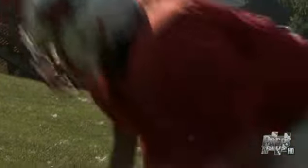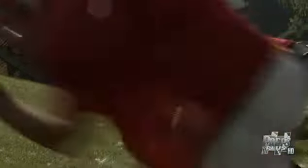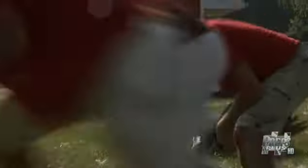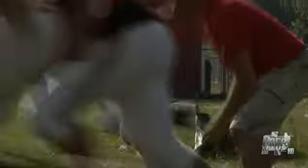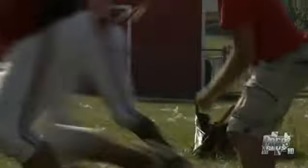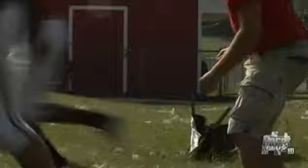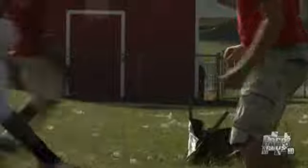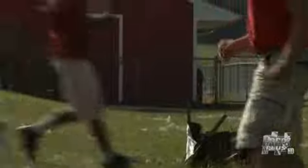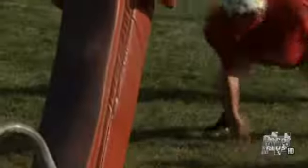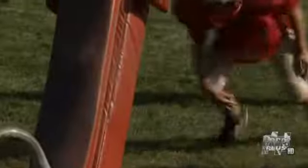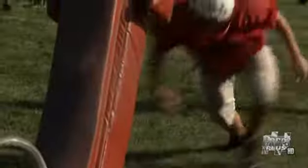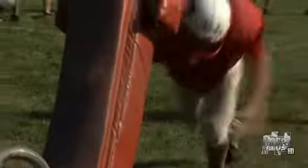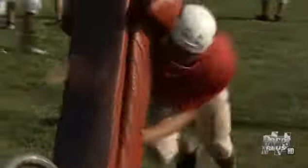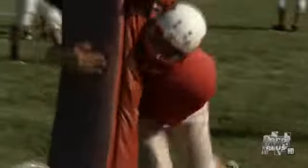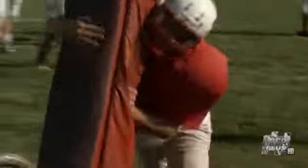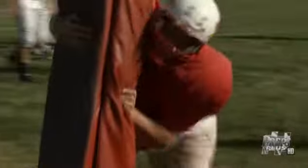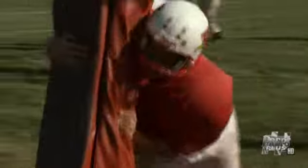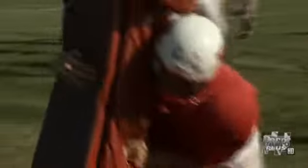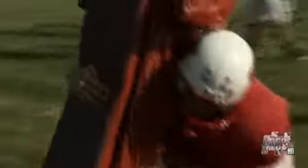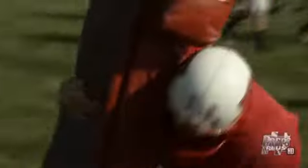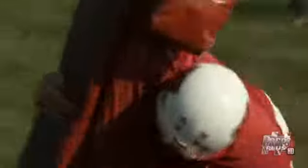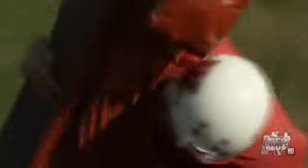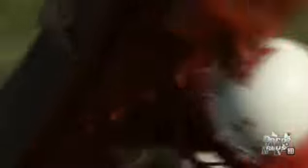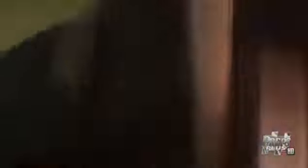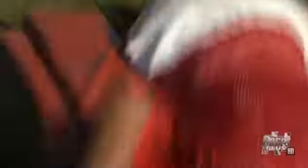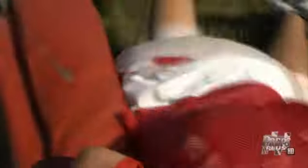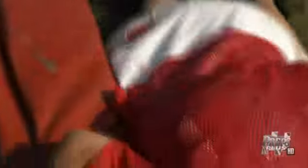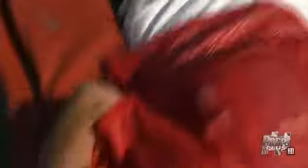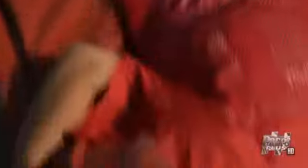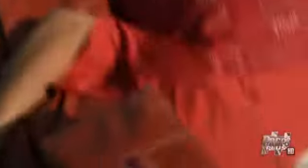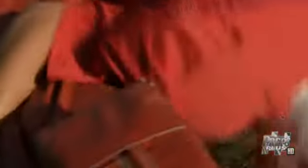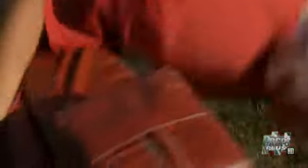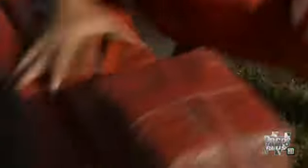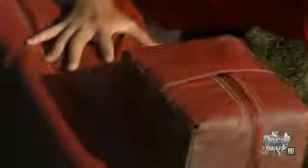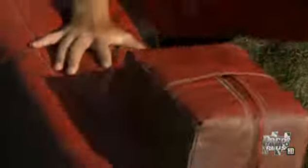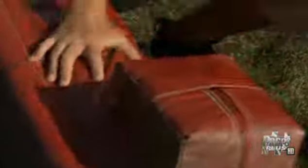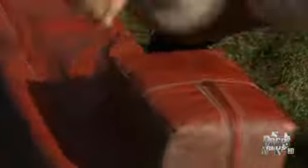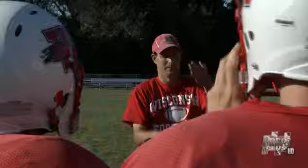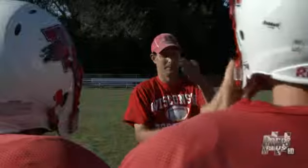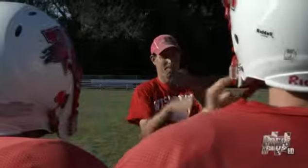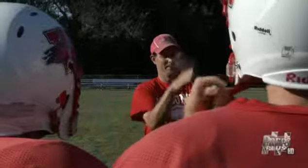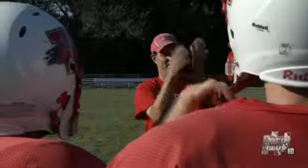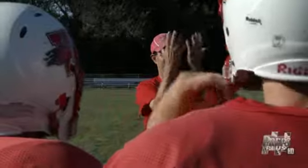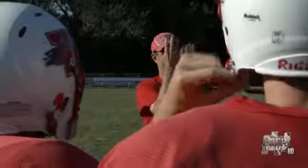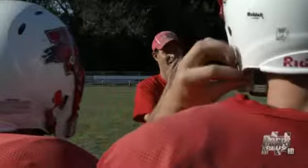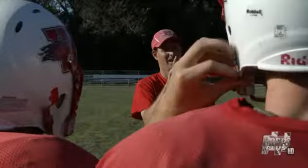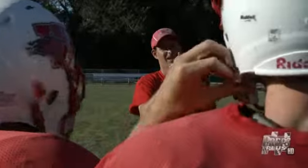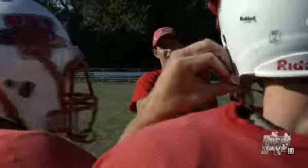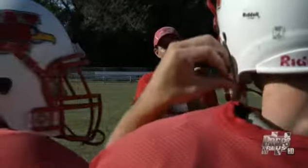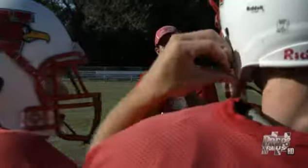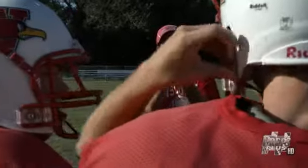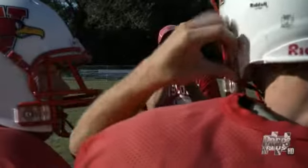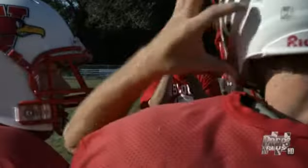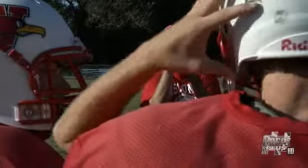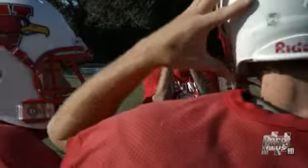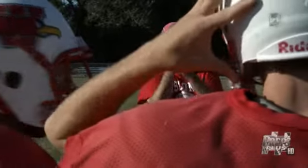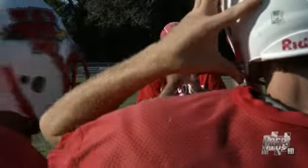pads, but what makes this team unique are the athletes underneath all the gear. This is the Wisconsin School for the Deaf